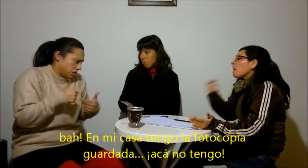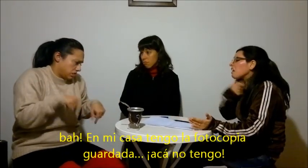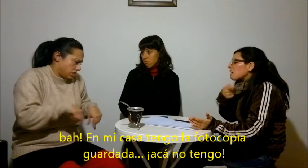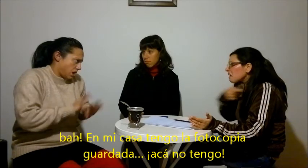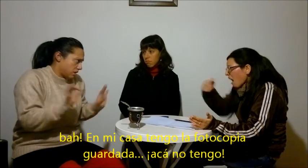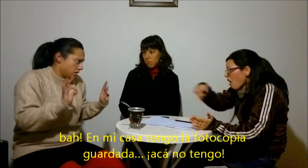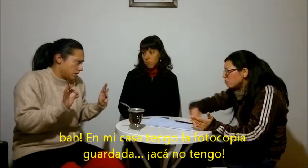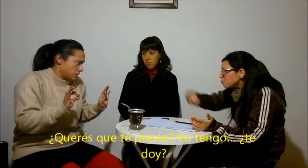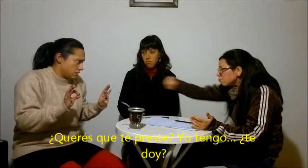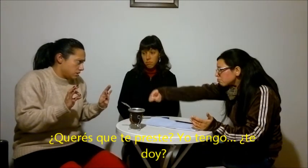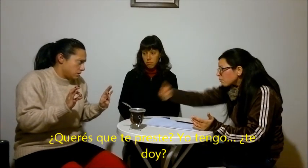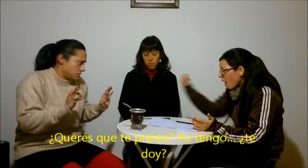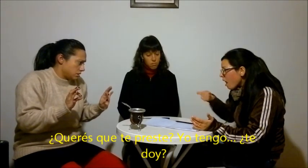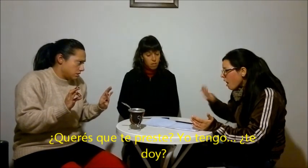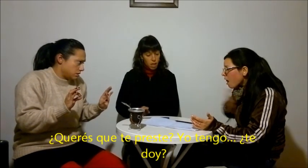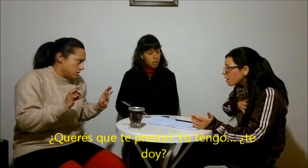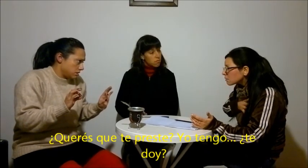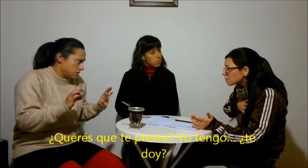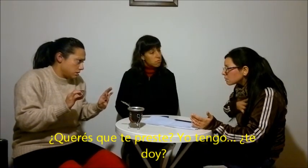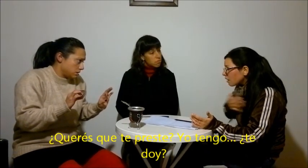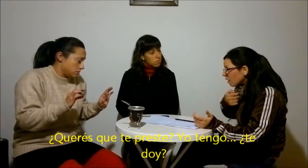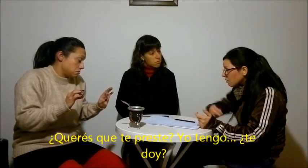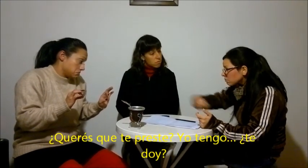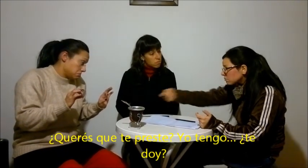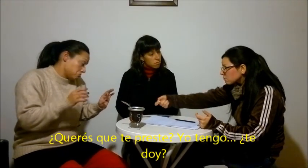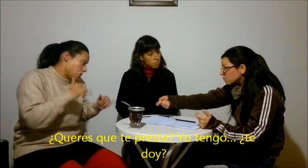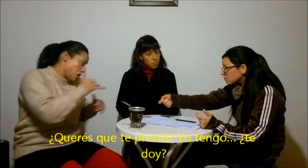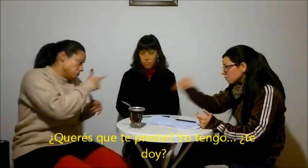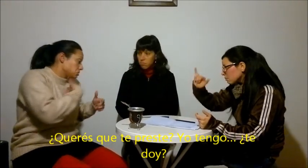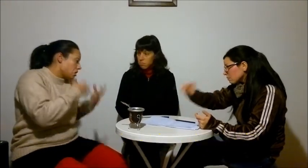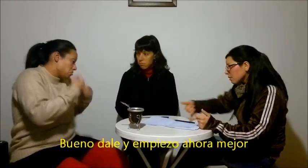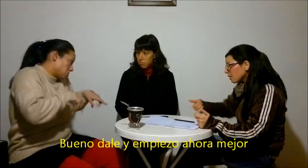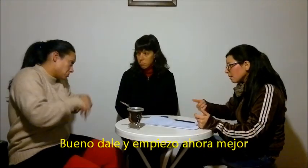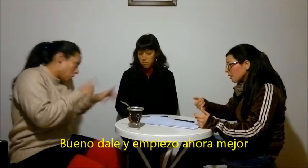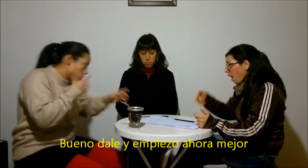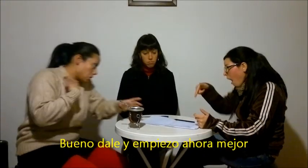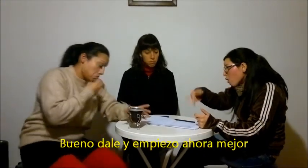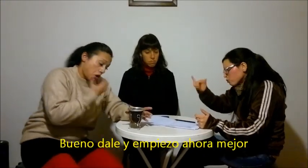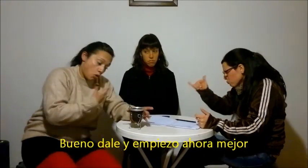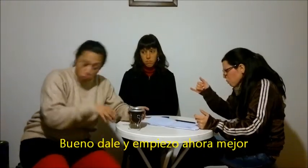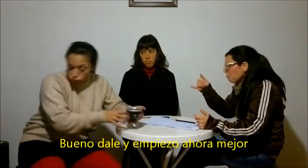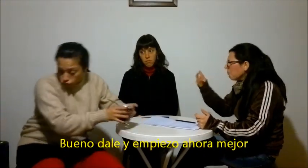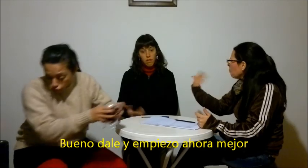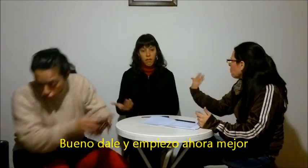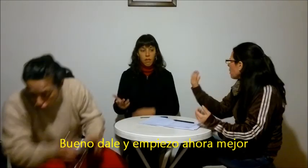Get them and them. Get them. Get Go ahead.